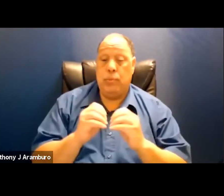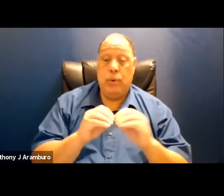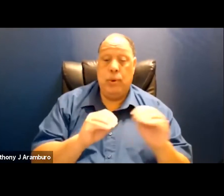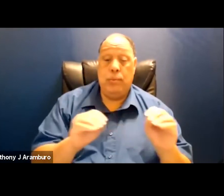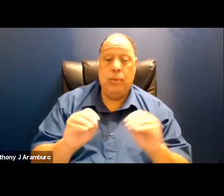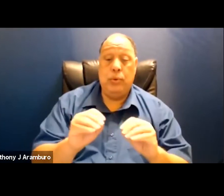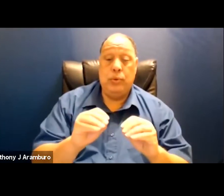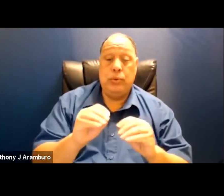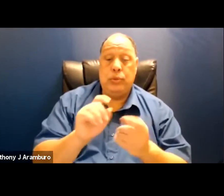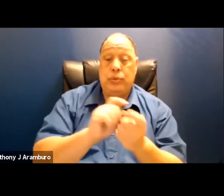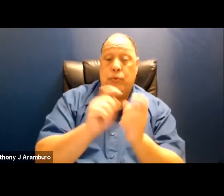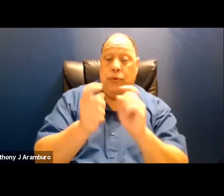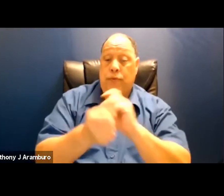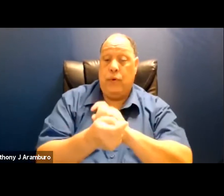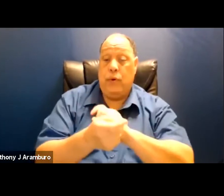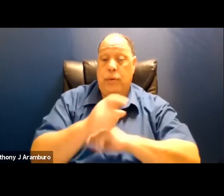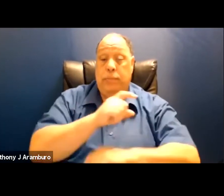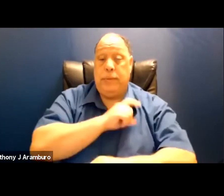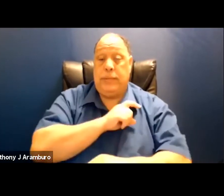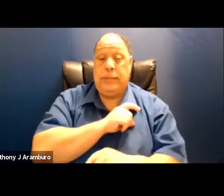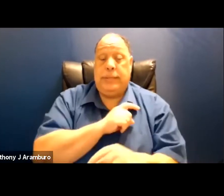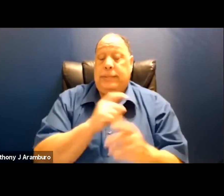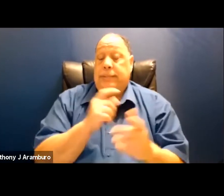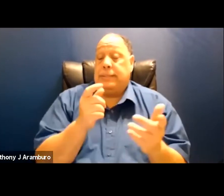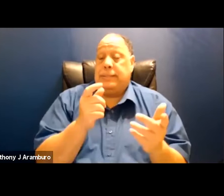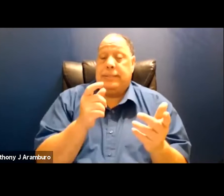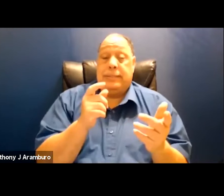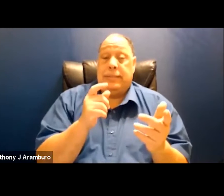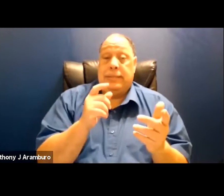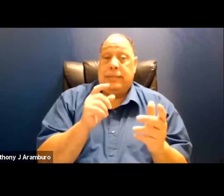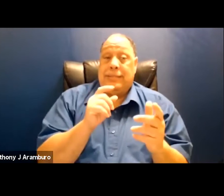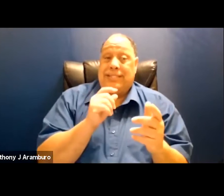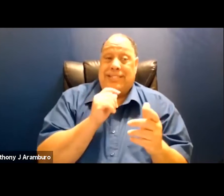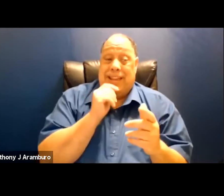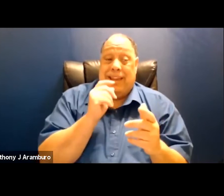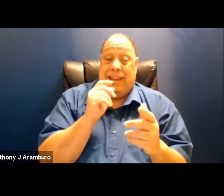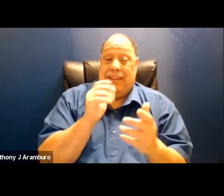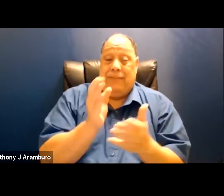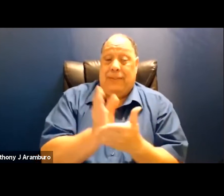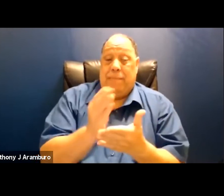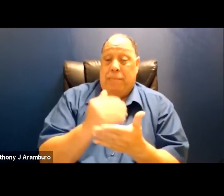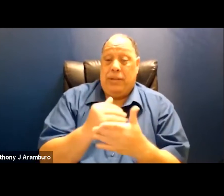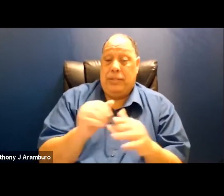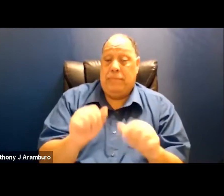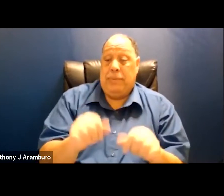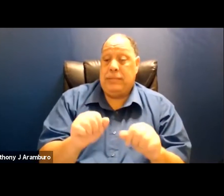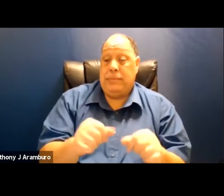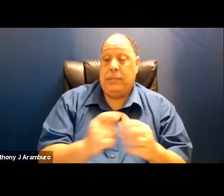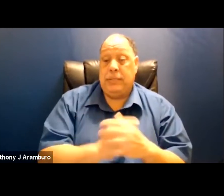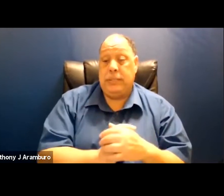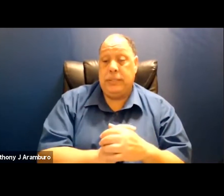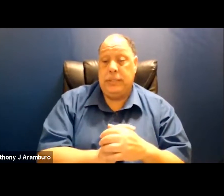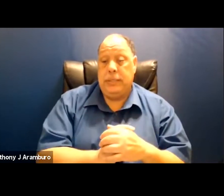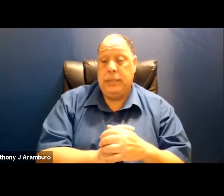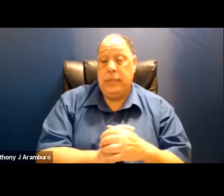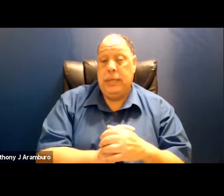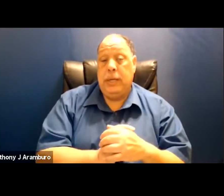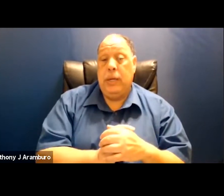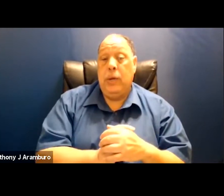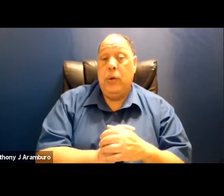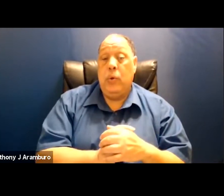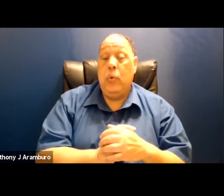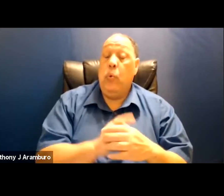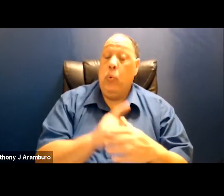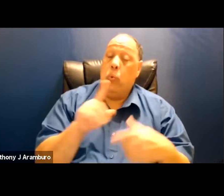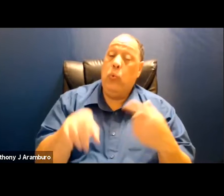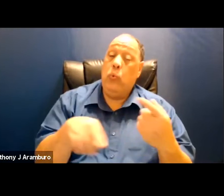not not even it would seem budget uh budget possibilities uh and it and when the police want